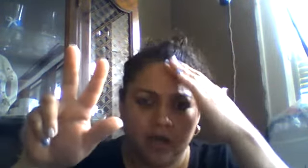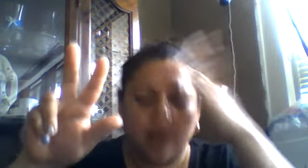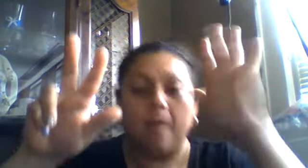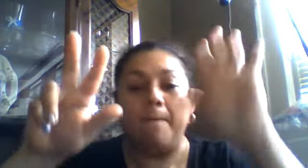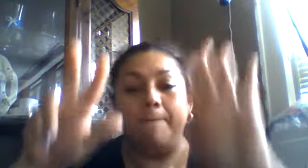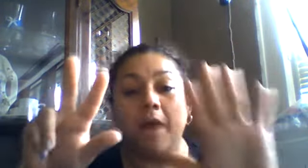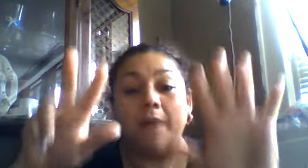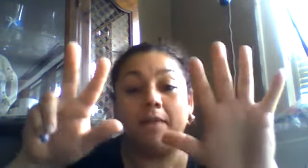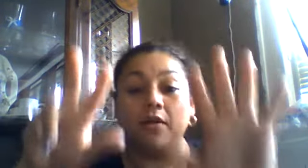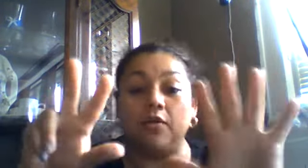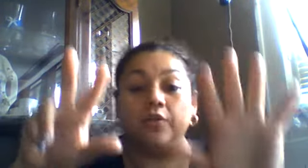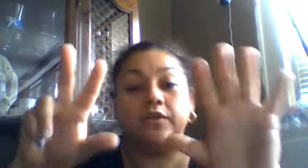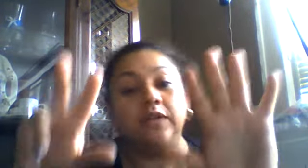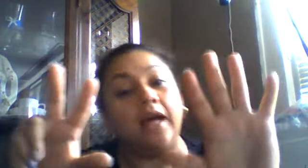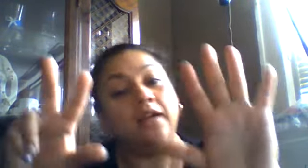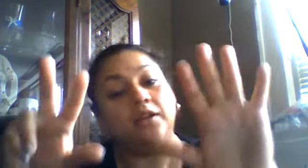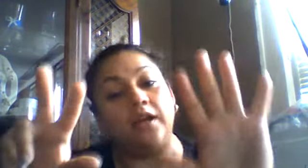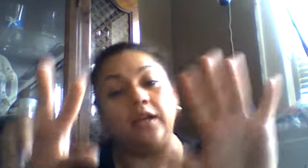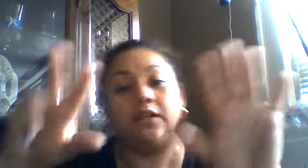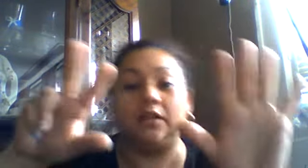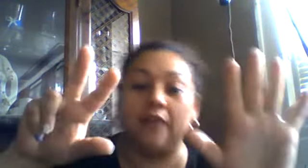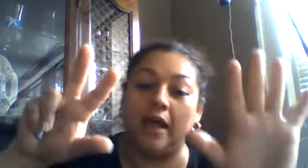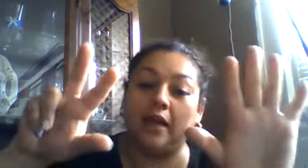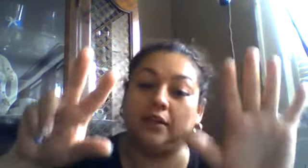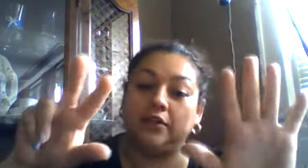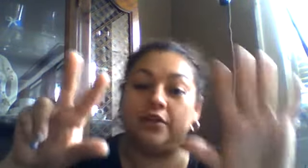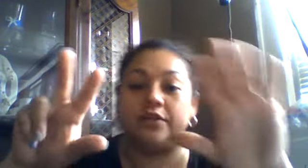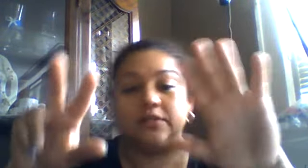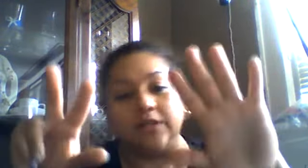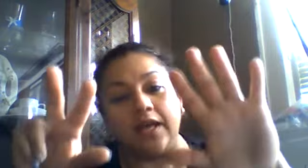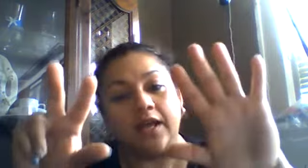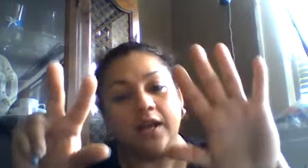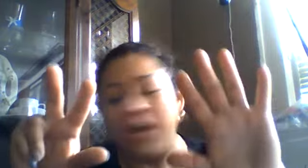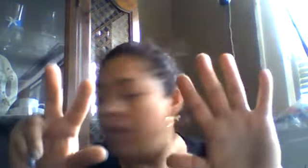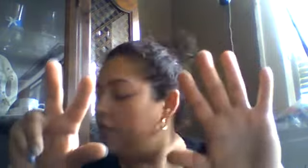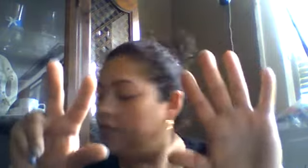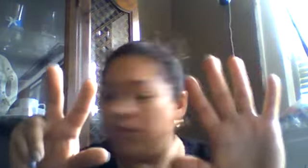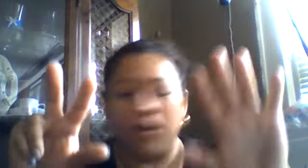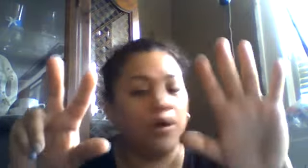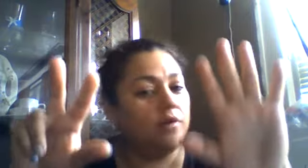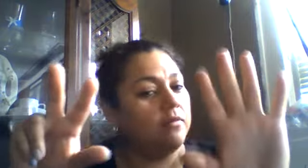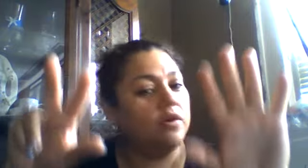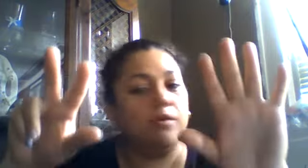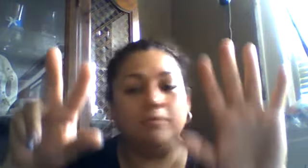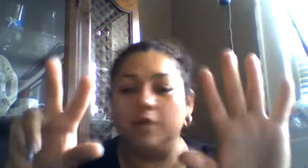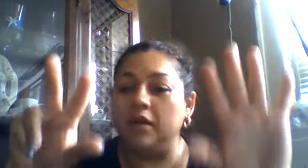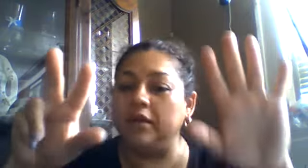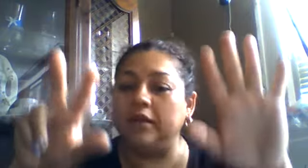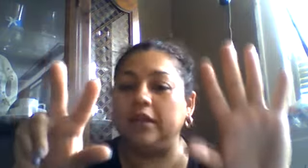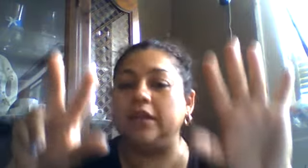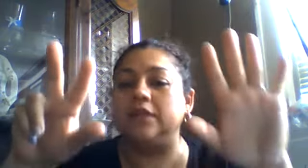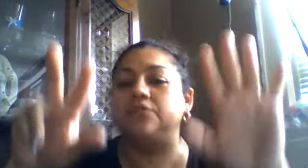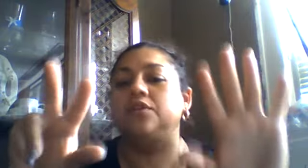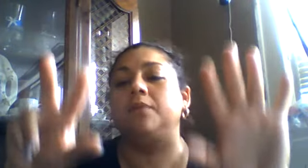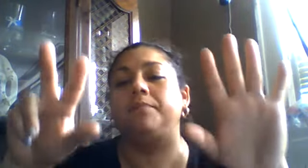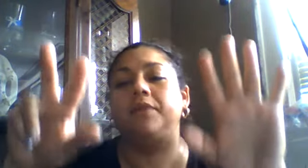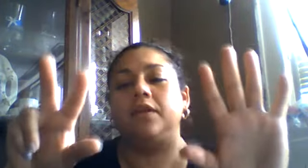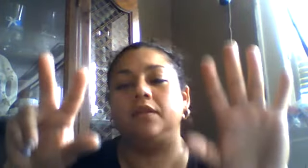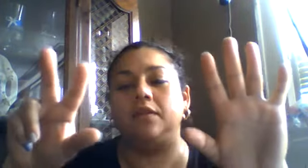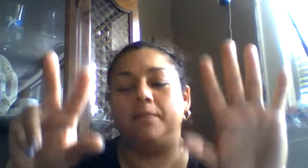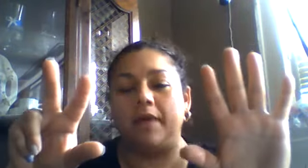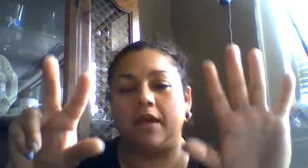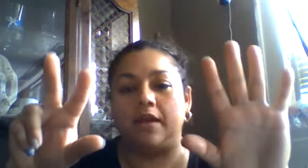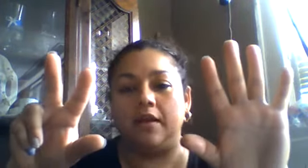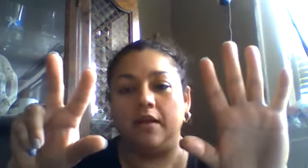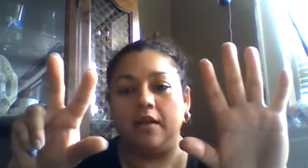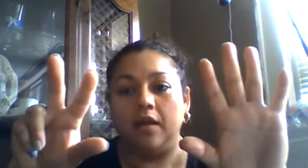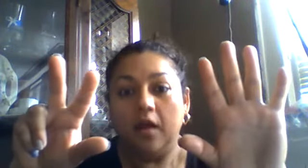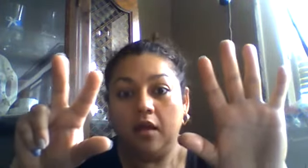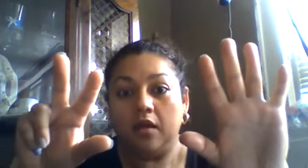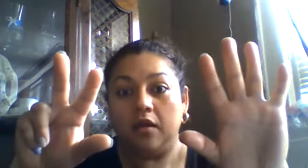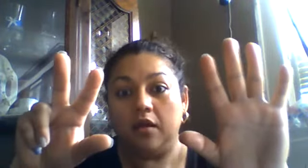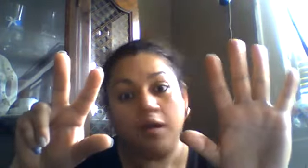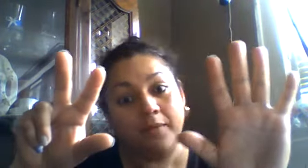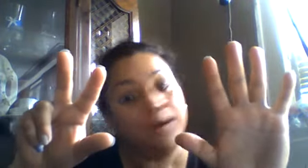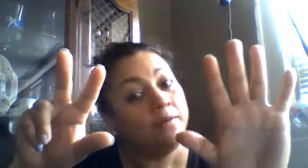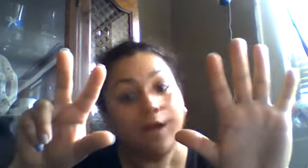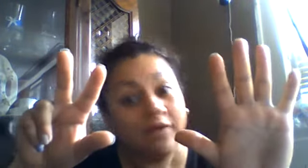mama called the doctor and the doctor said no more monkeys jumping in the bed how many we have